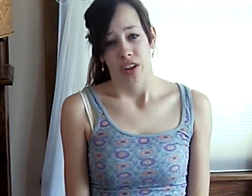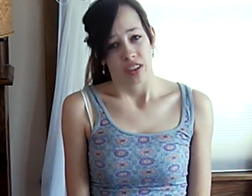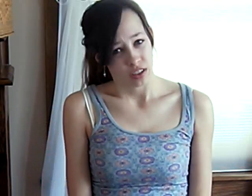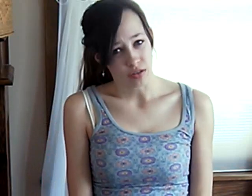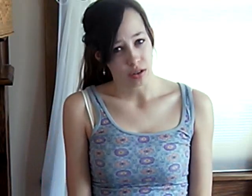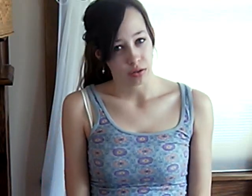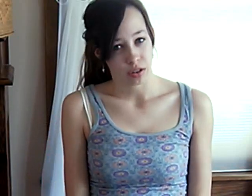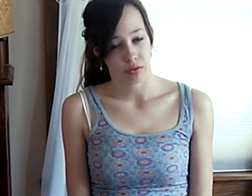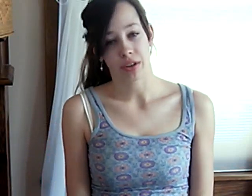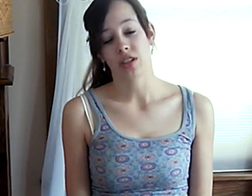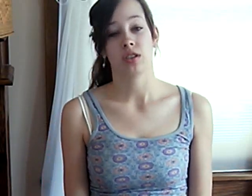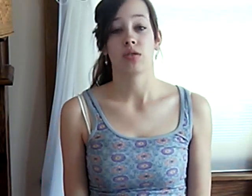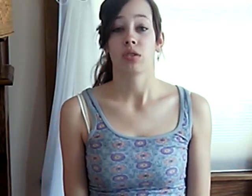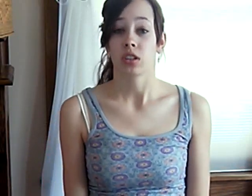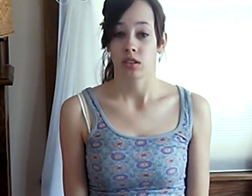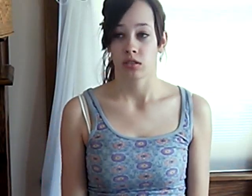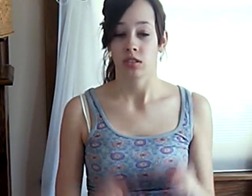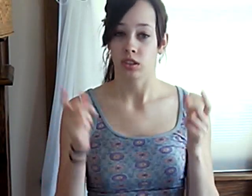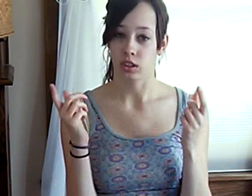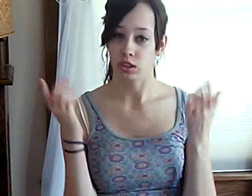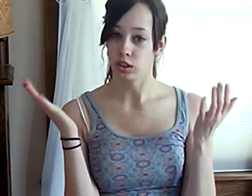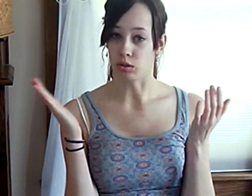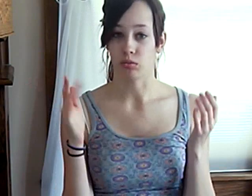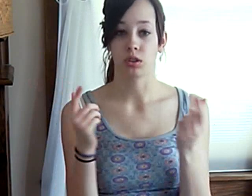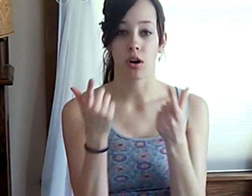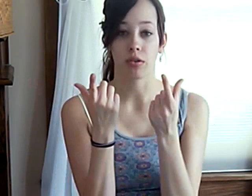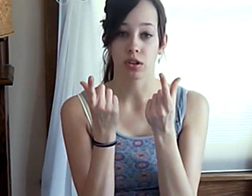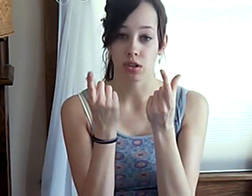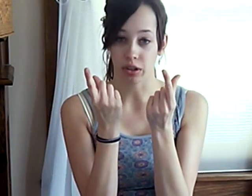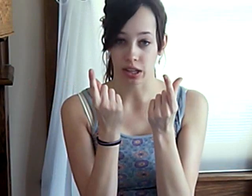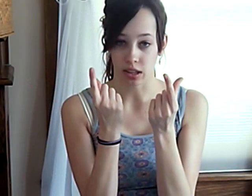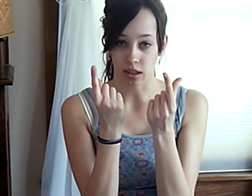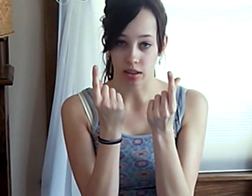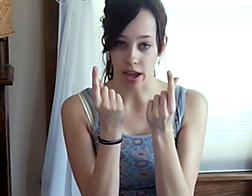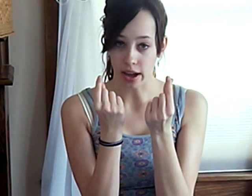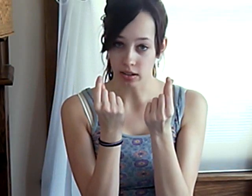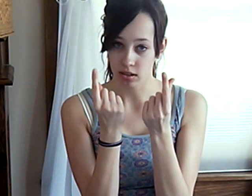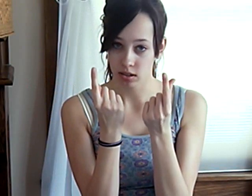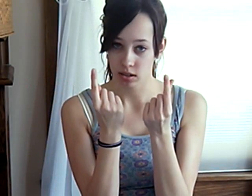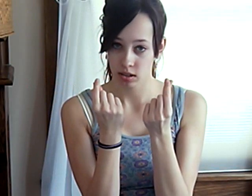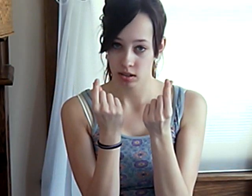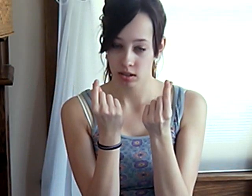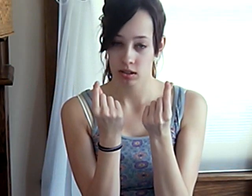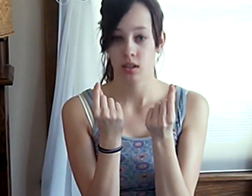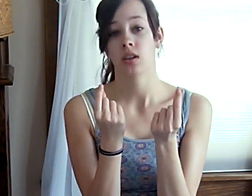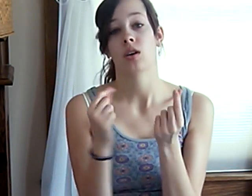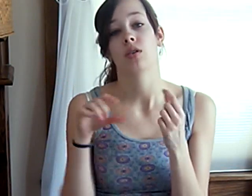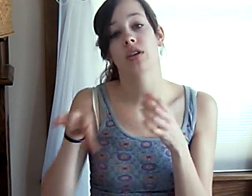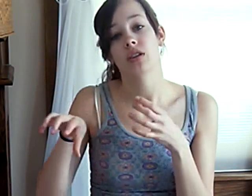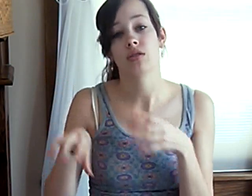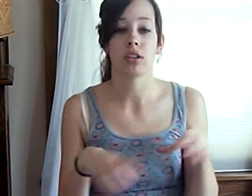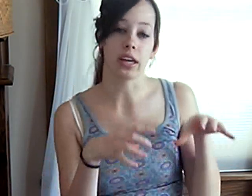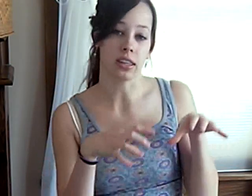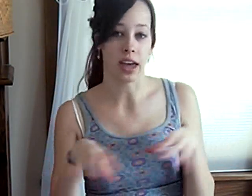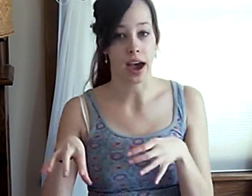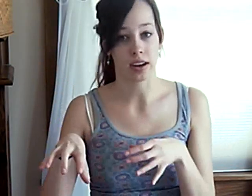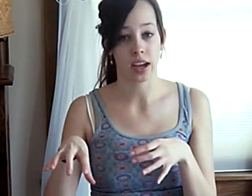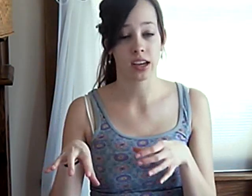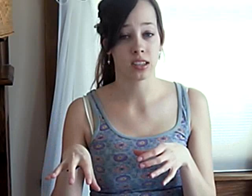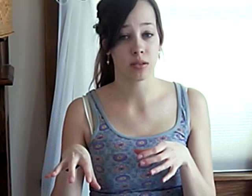there's a few different ways to do. So, you can do it like that. Or you can do it like that. ASL